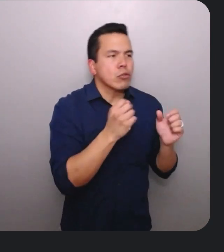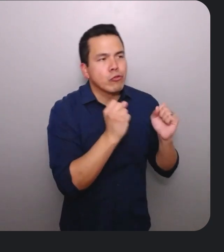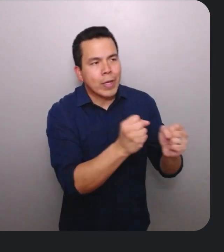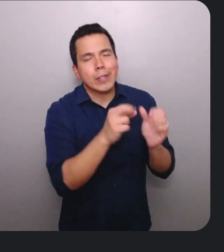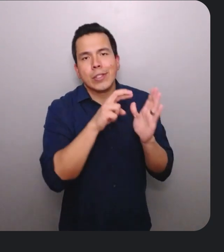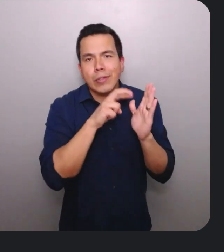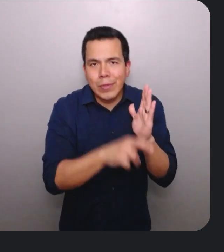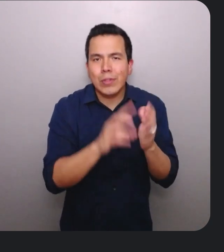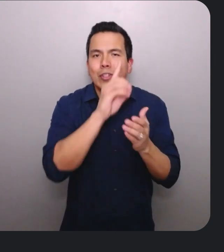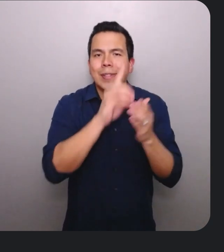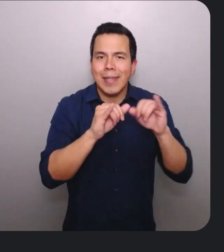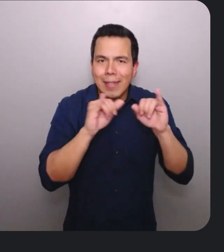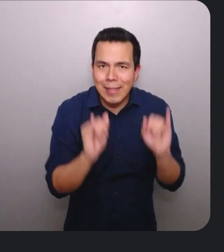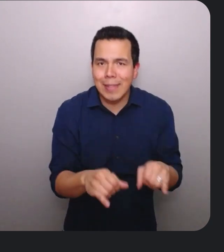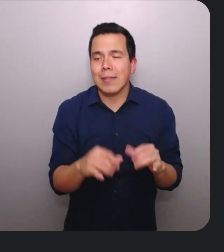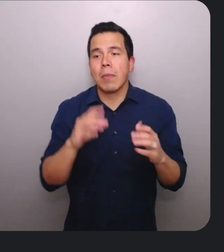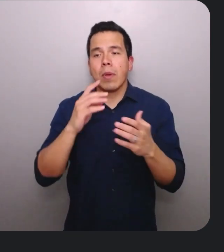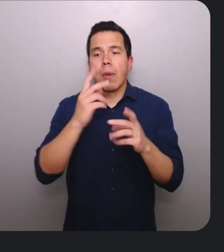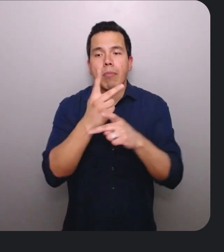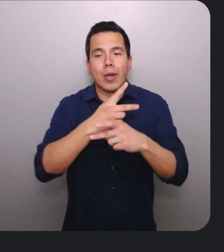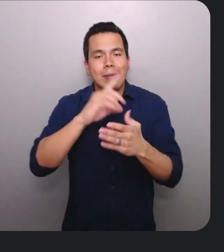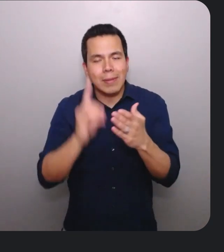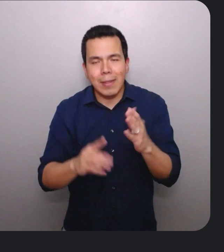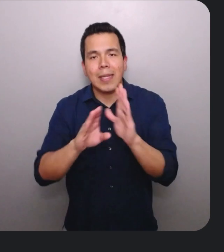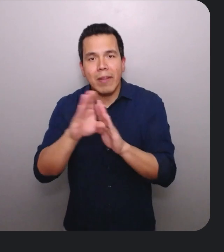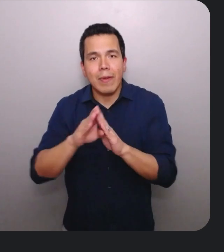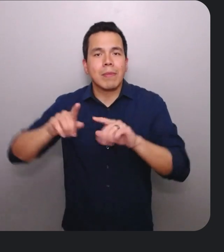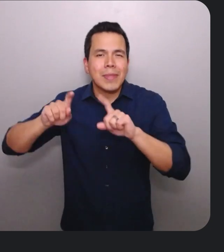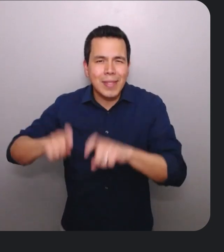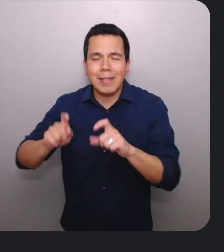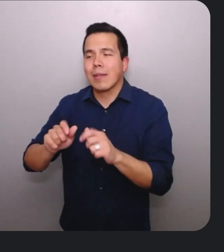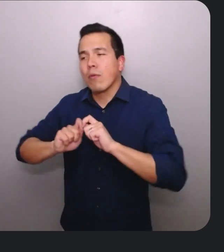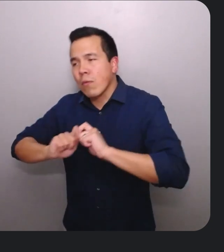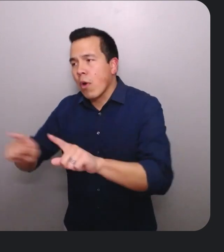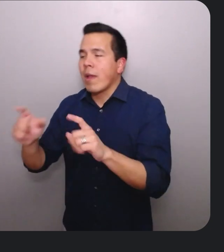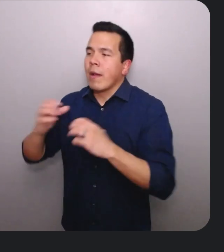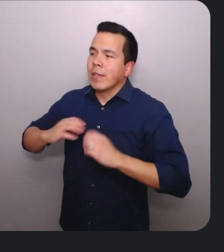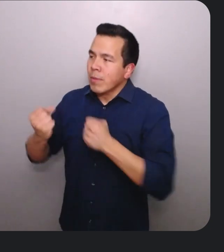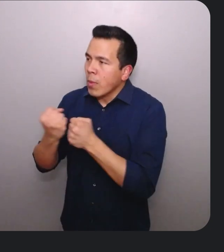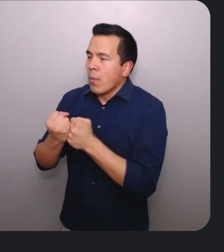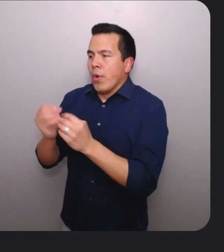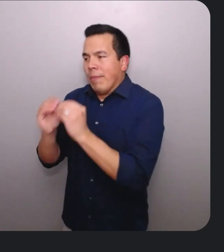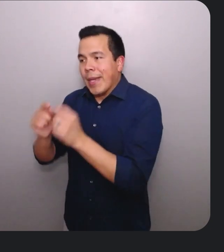design systems, product design and development, testing, rollout, customer support, and maintenance and iteration.